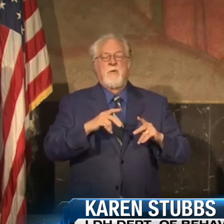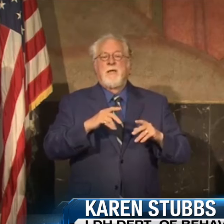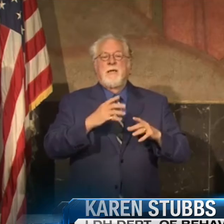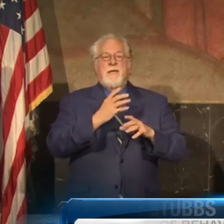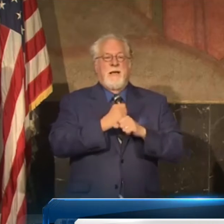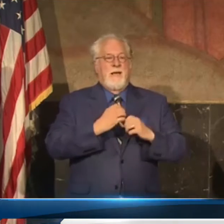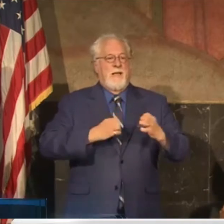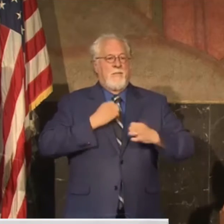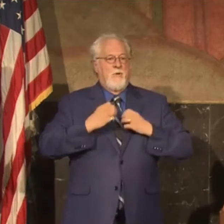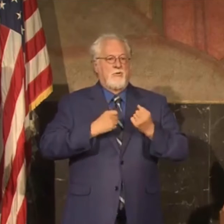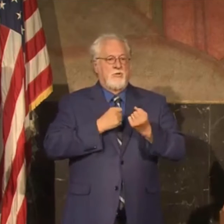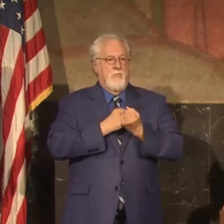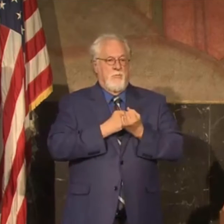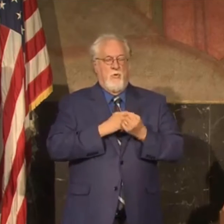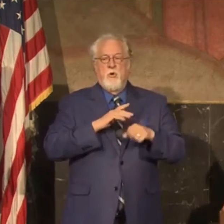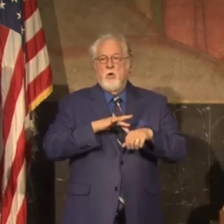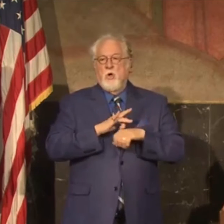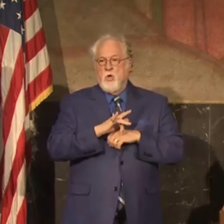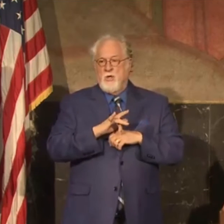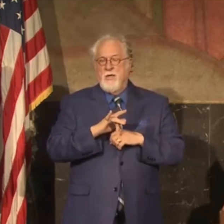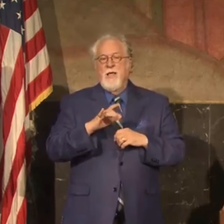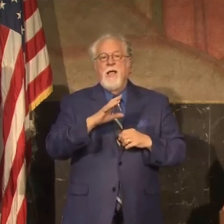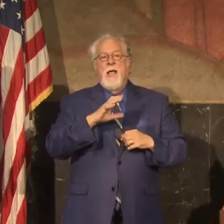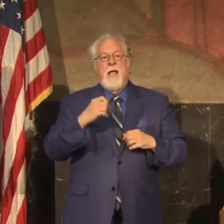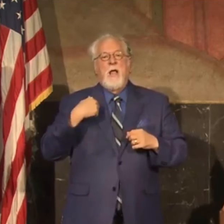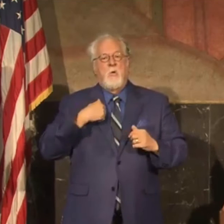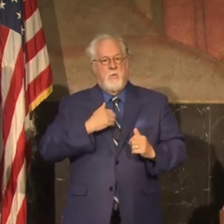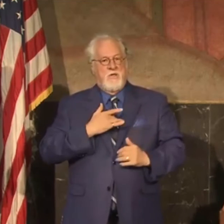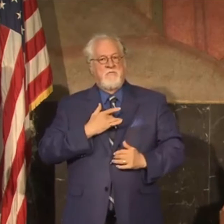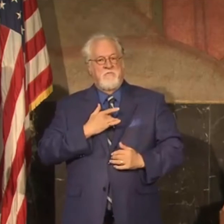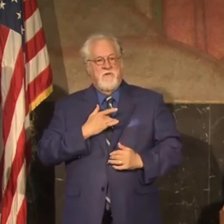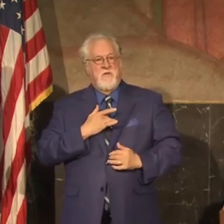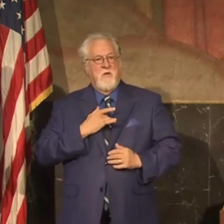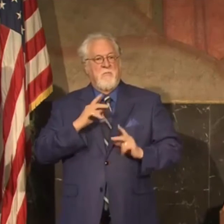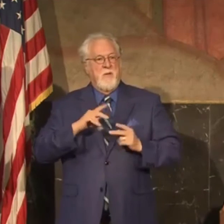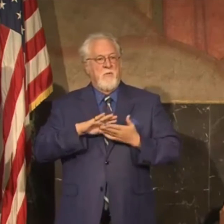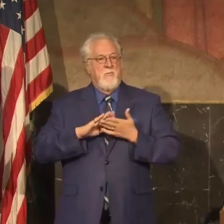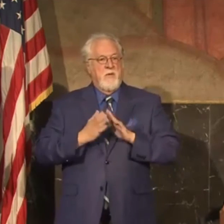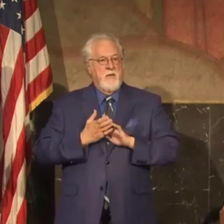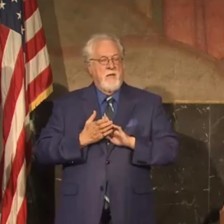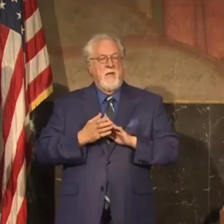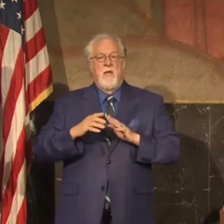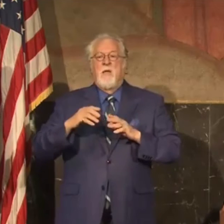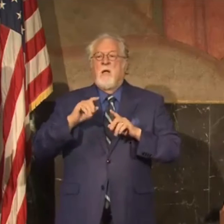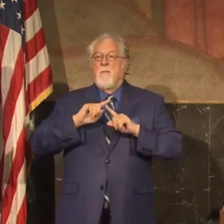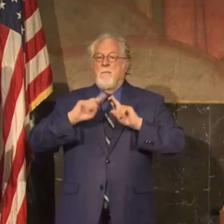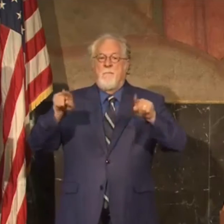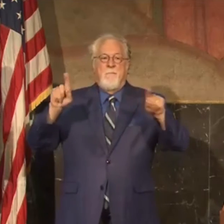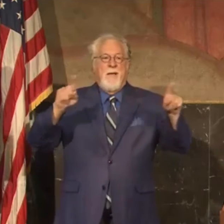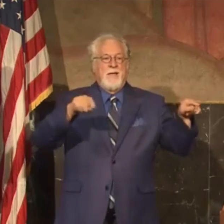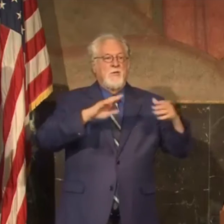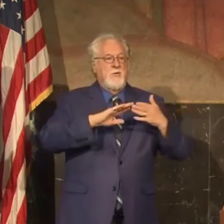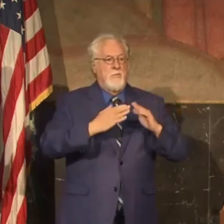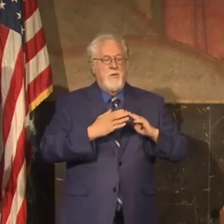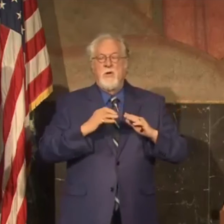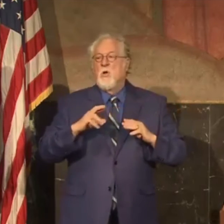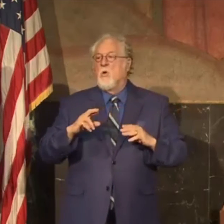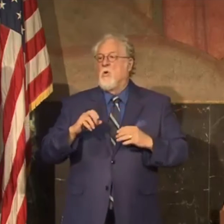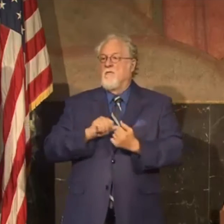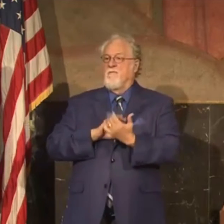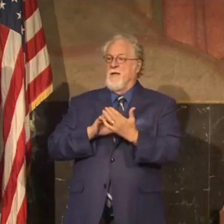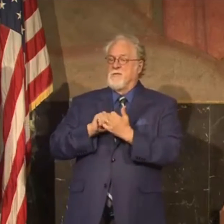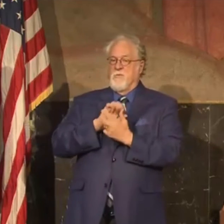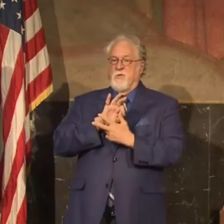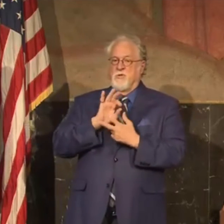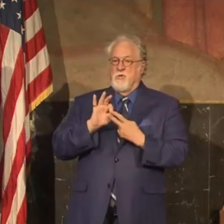support early on in the response, and we anticipate as people begin to return to the community or faced with the